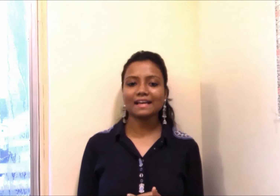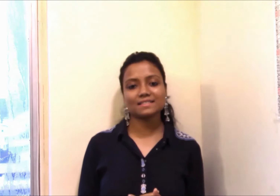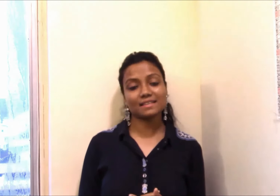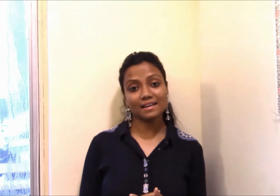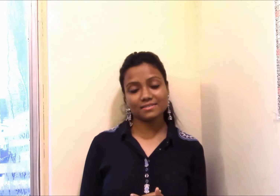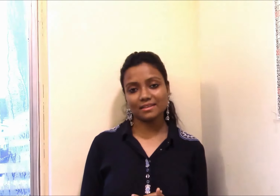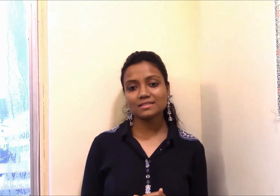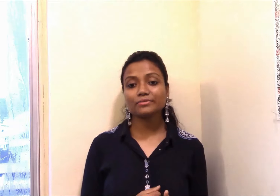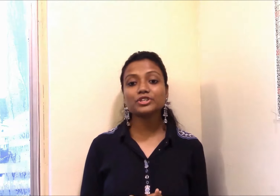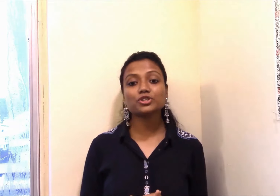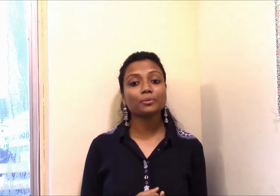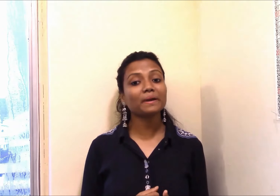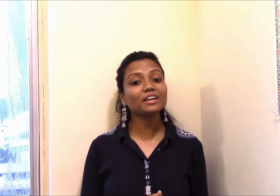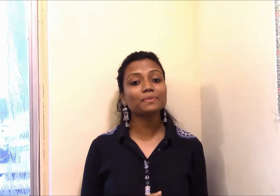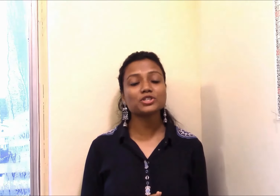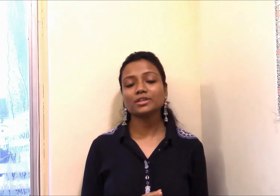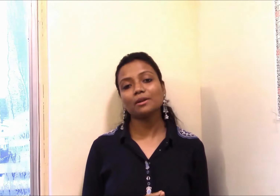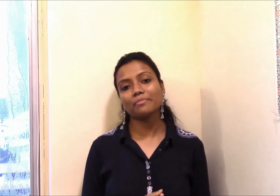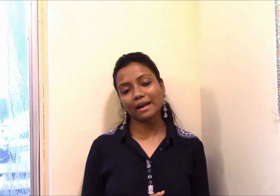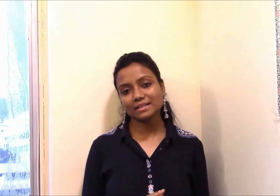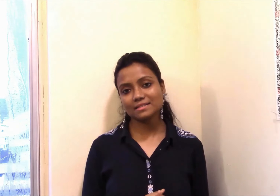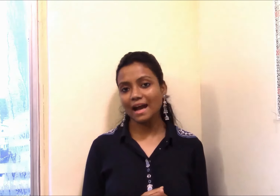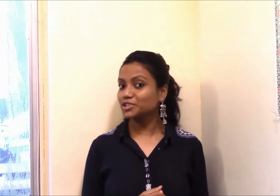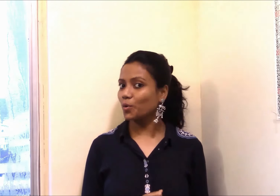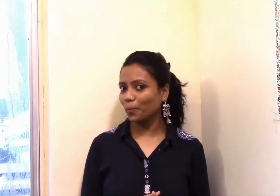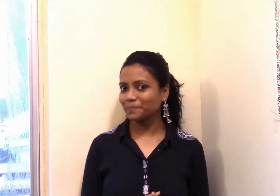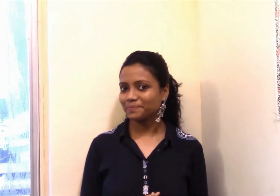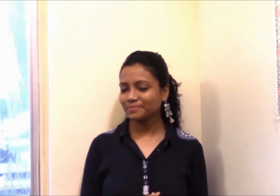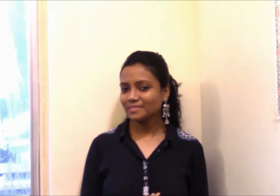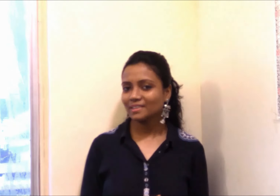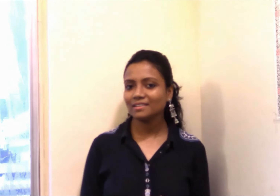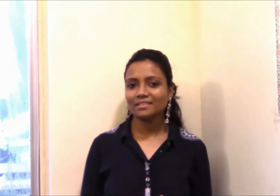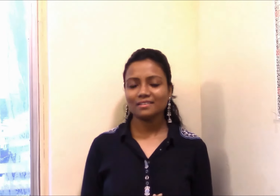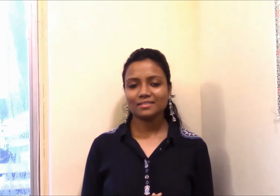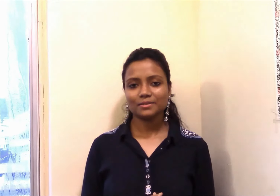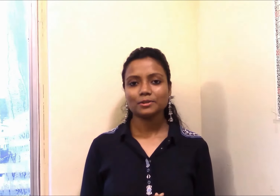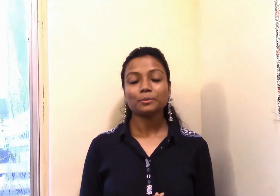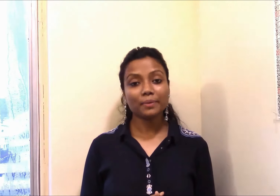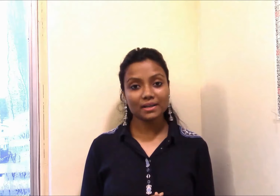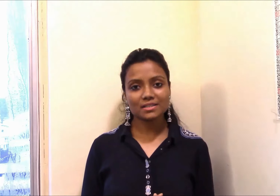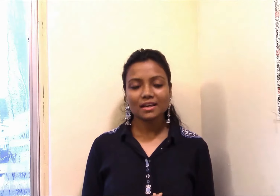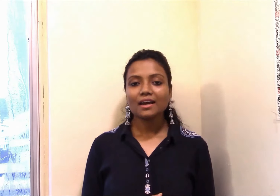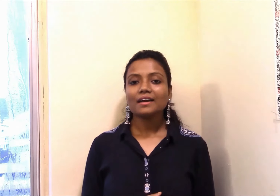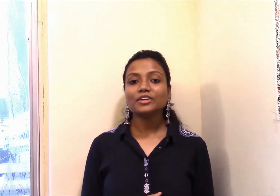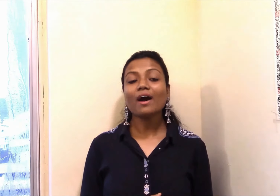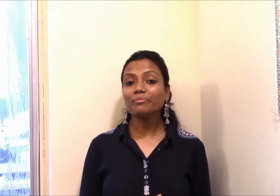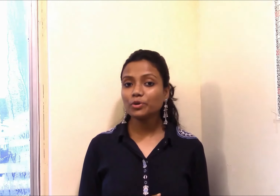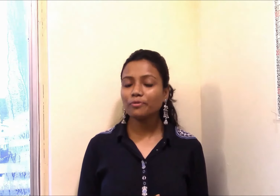exercises which PD patient can practice at home. But you have to